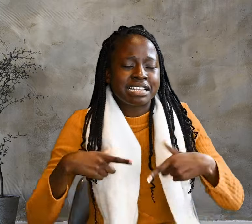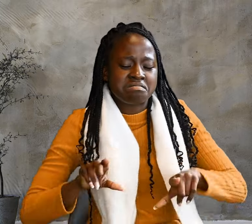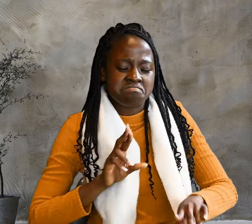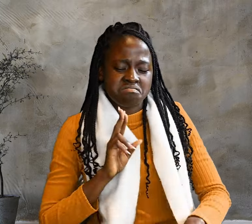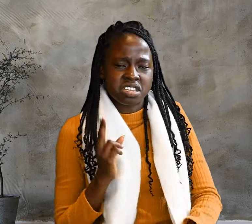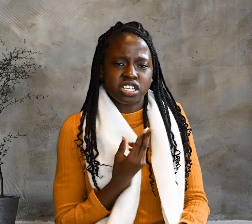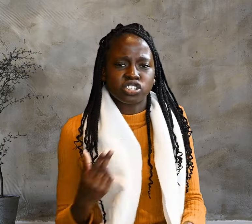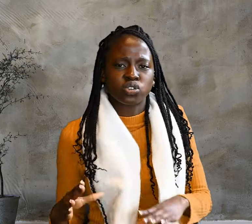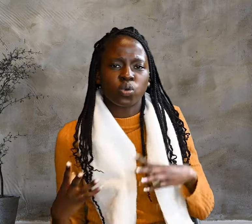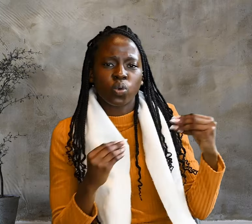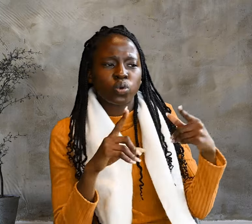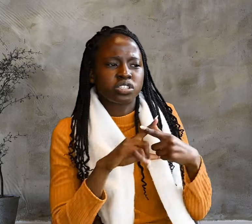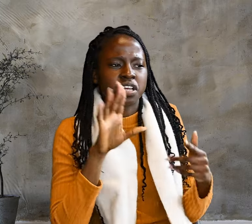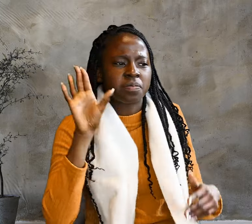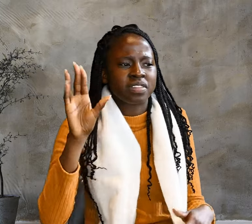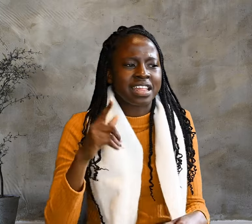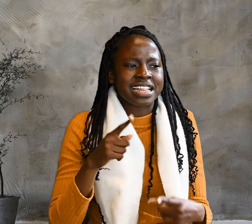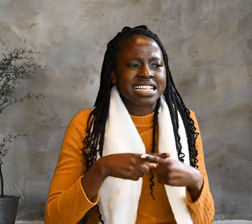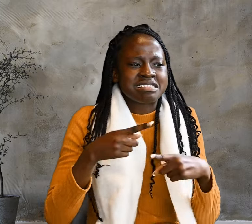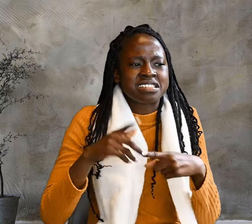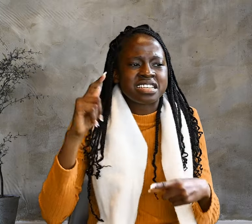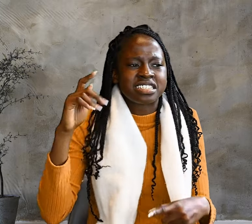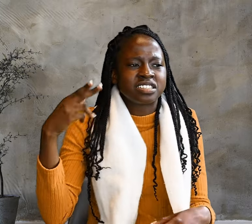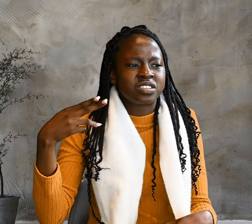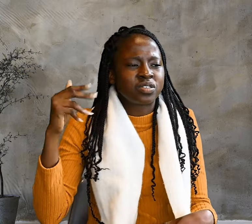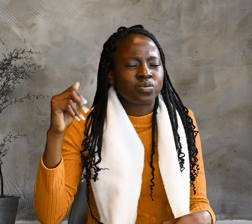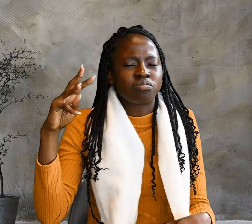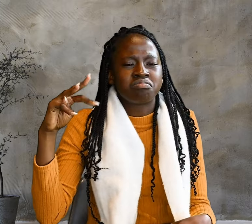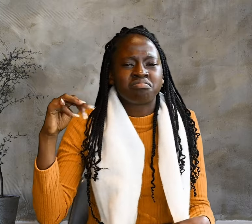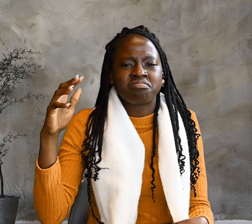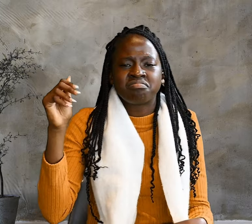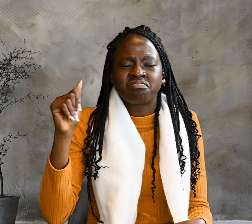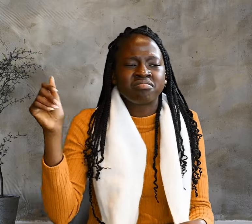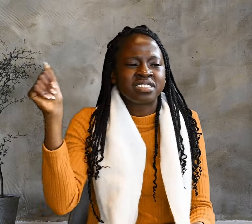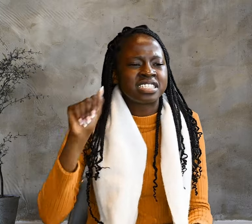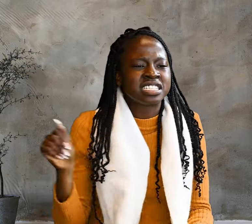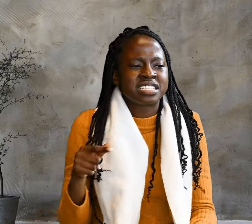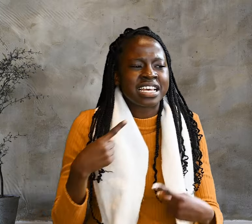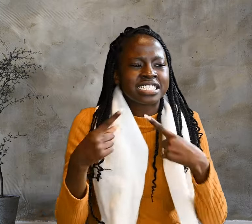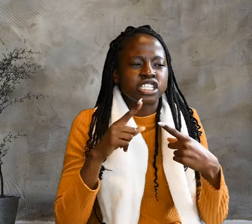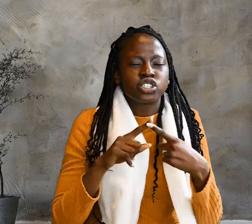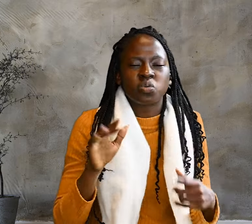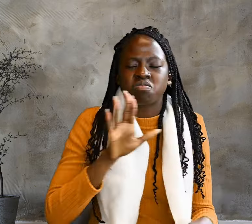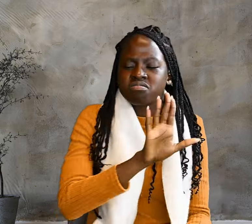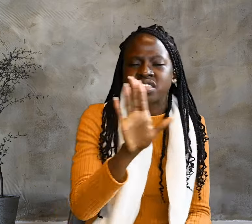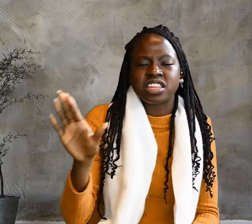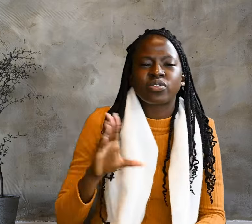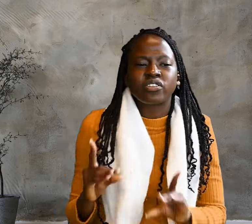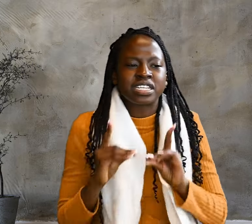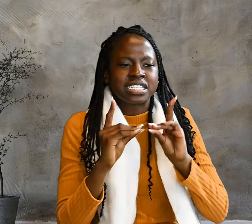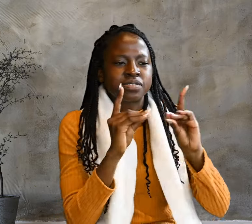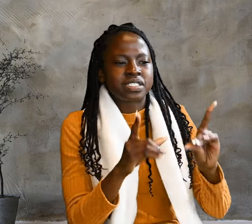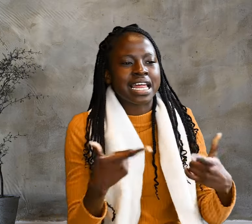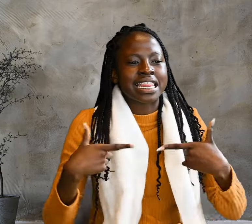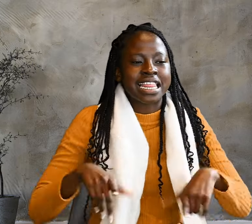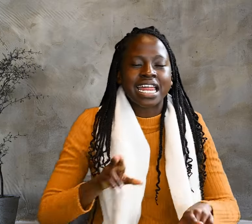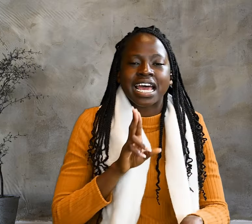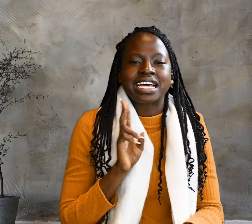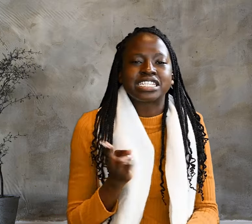Then Thomas said to the rest of the disciples, Let us also go, that we may die